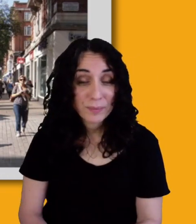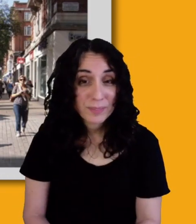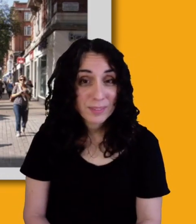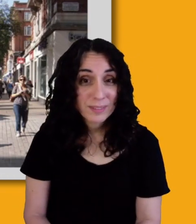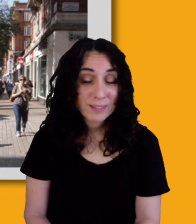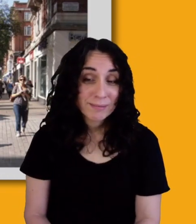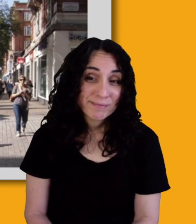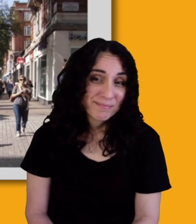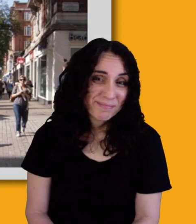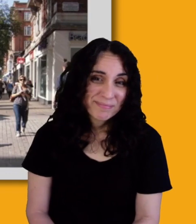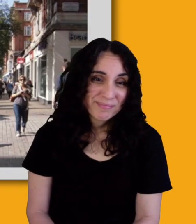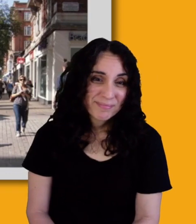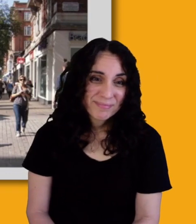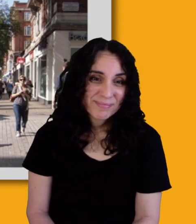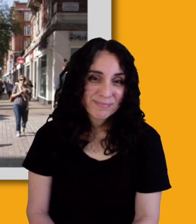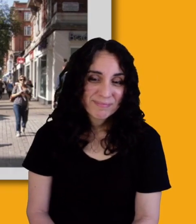And it's, it's actually very, um,